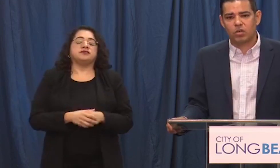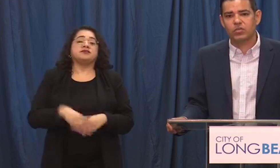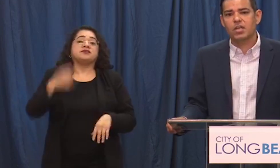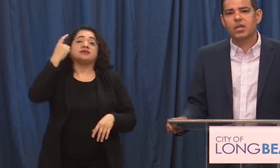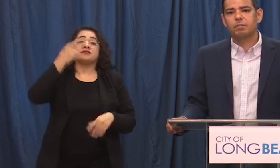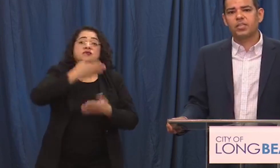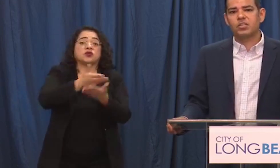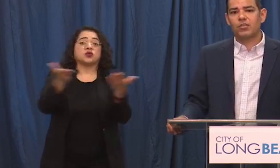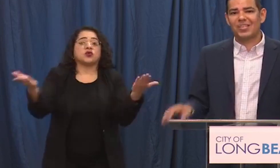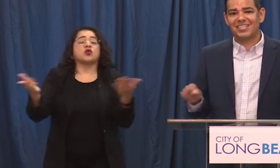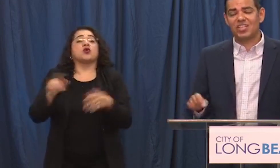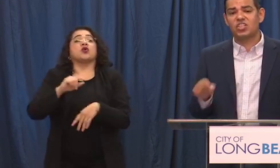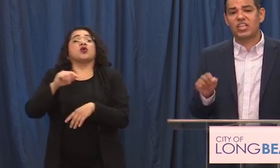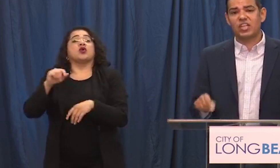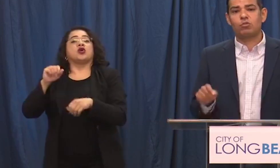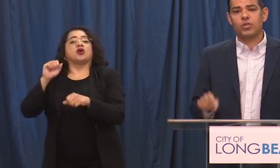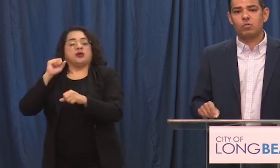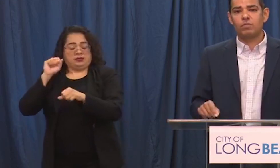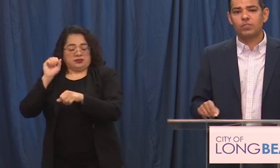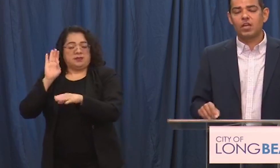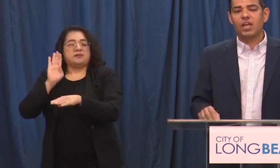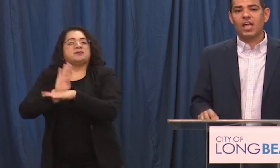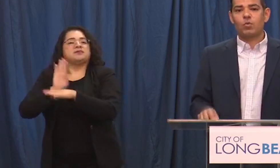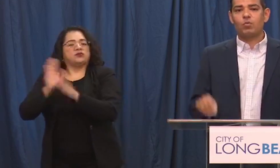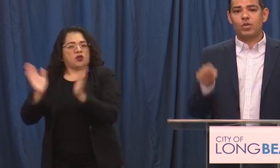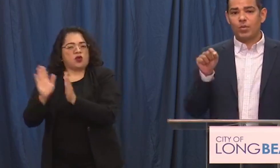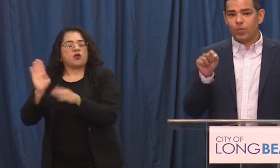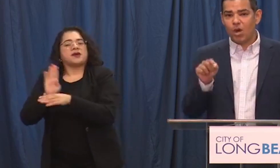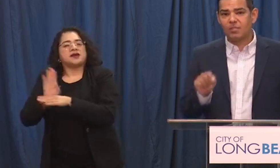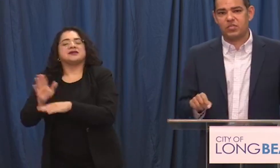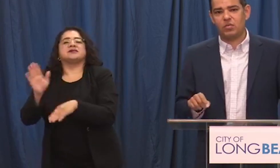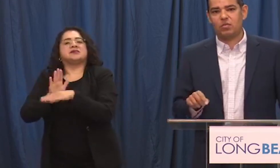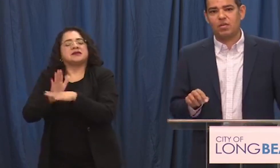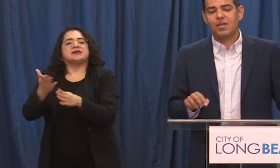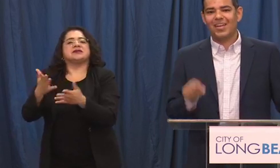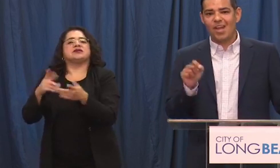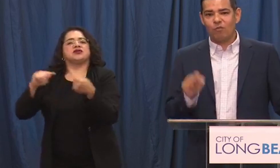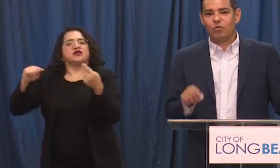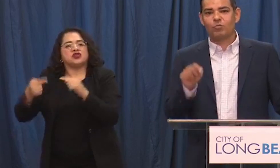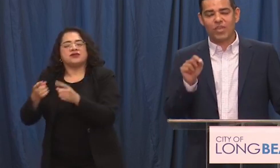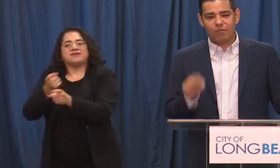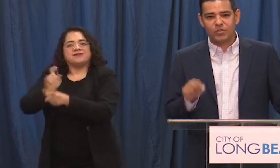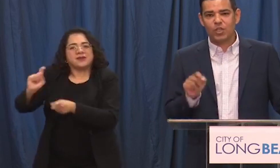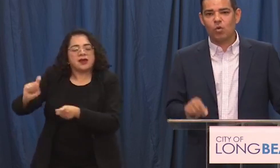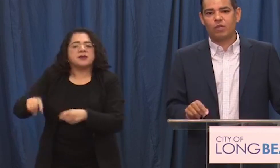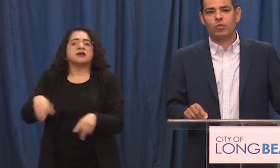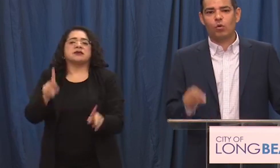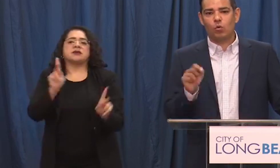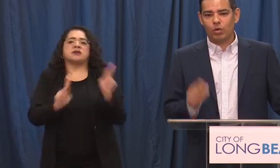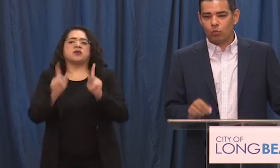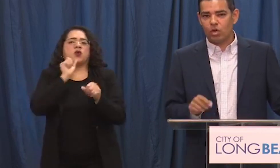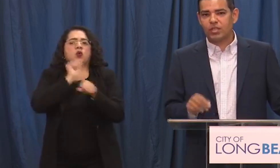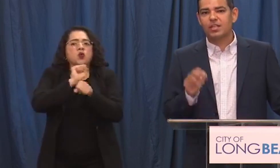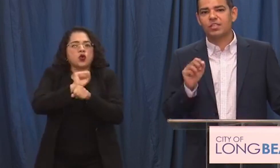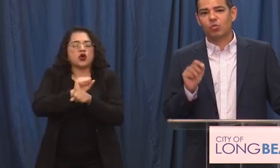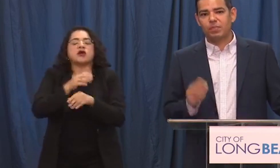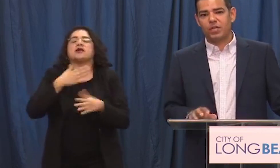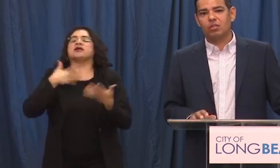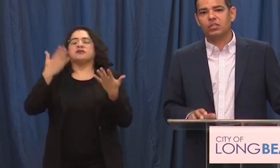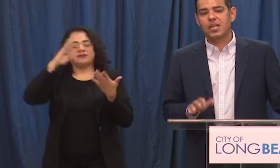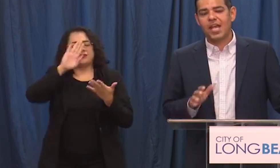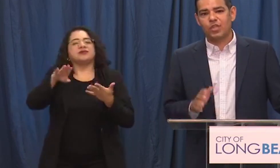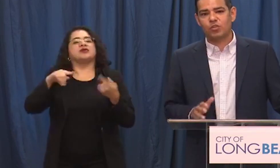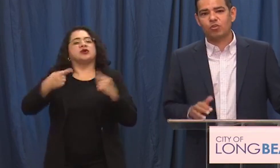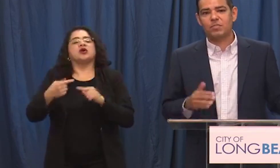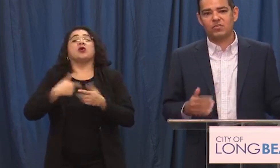and to the workers please know that this city stands with you and we and we promise you that every with every single one of you will will work to